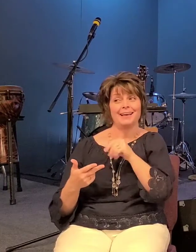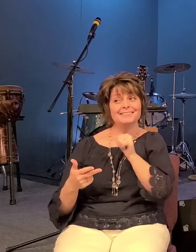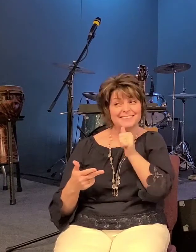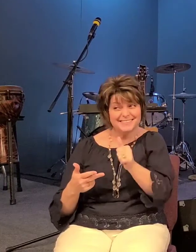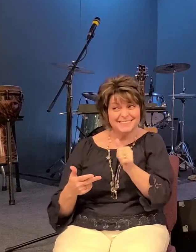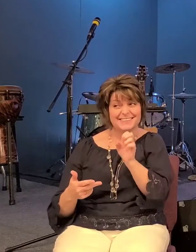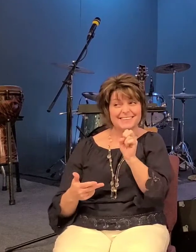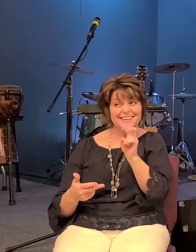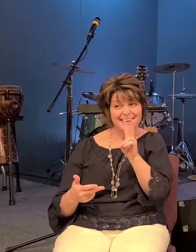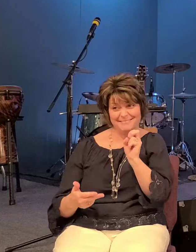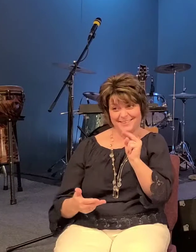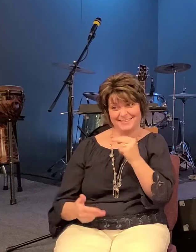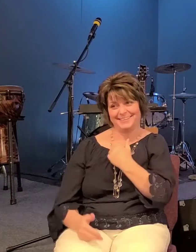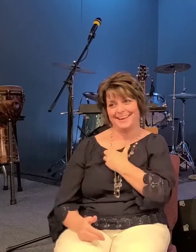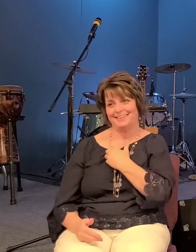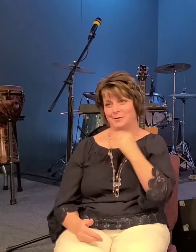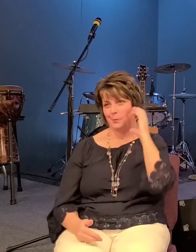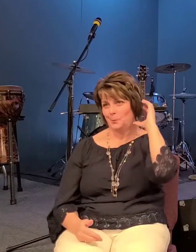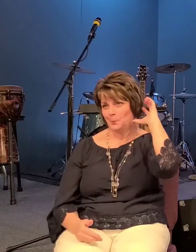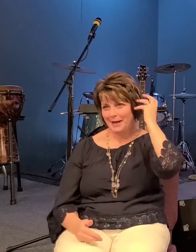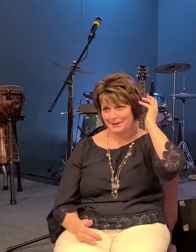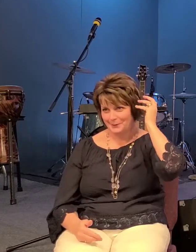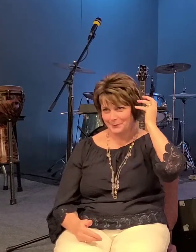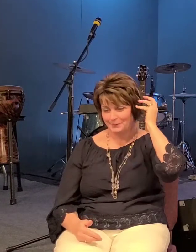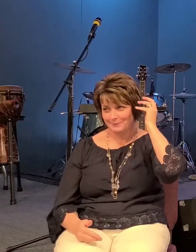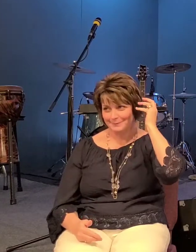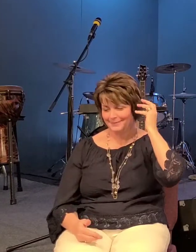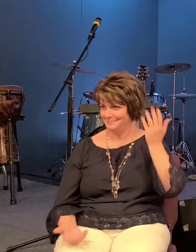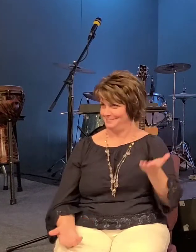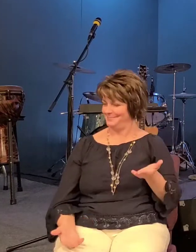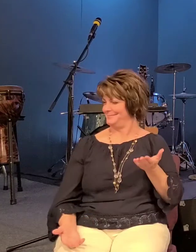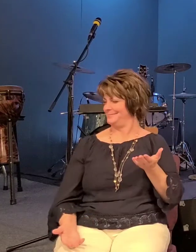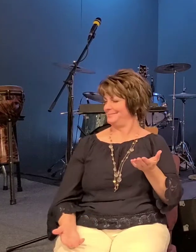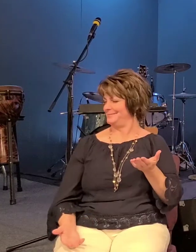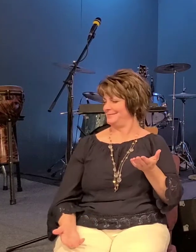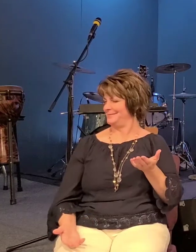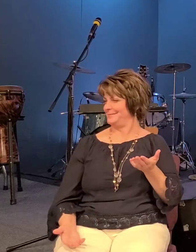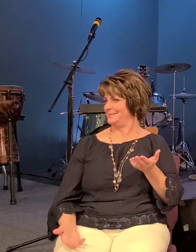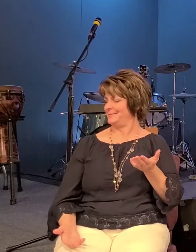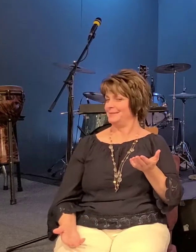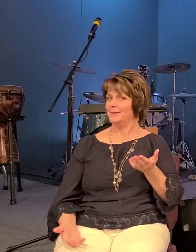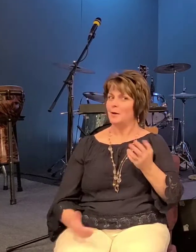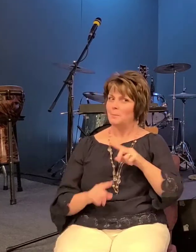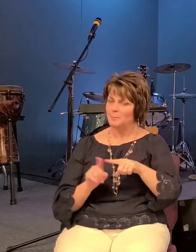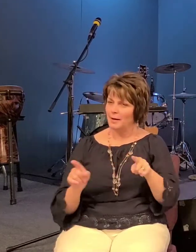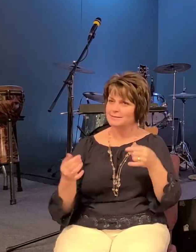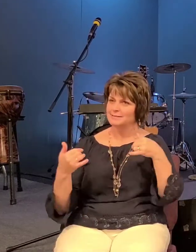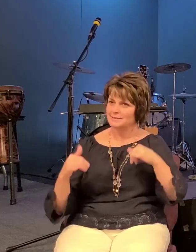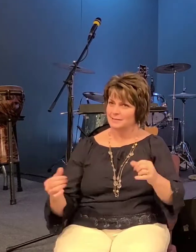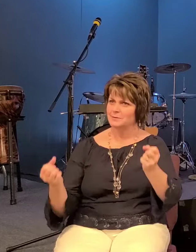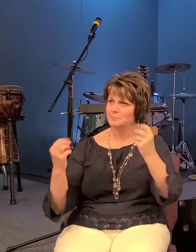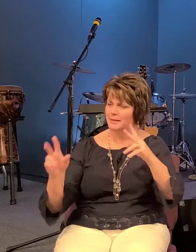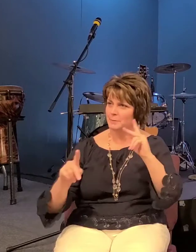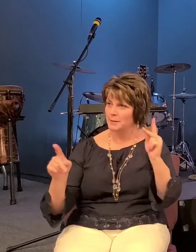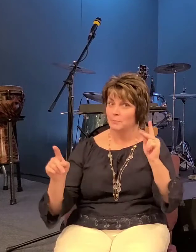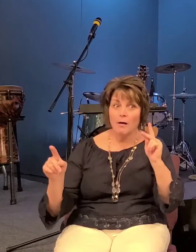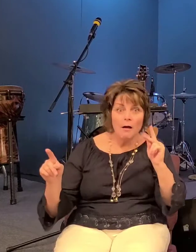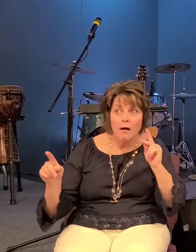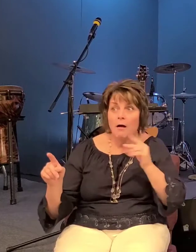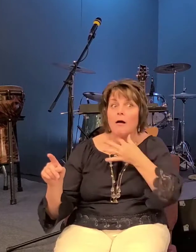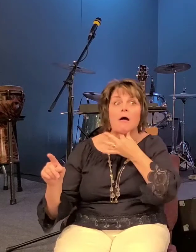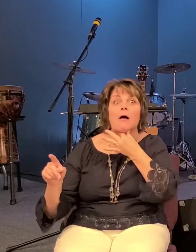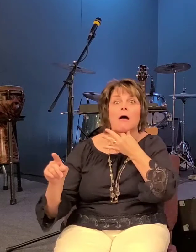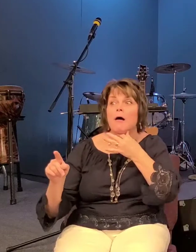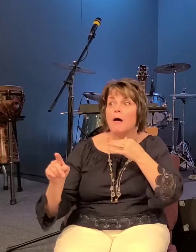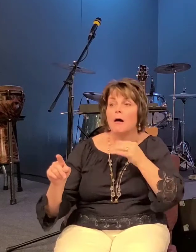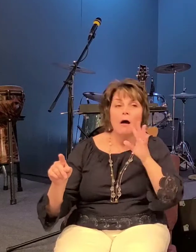somehow jesus gained a following that in his day